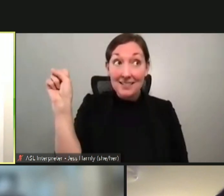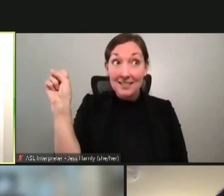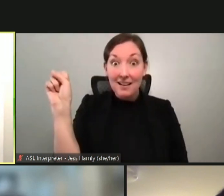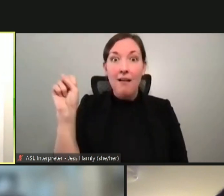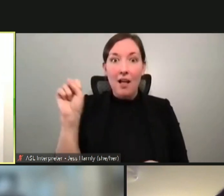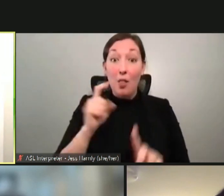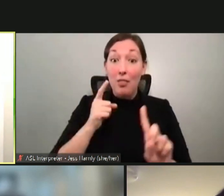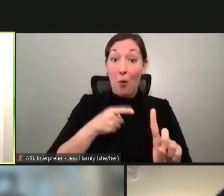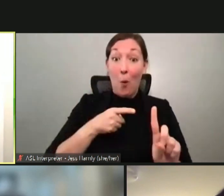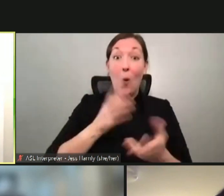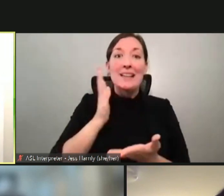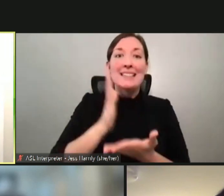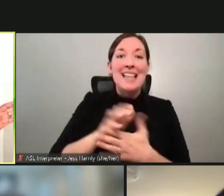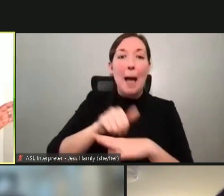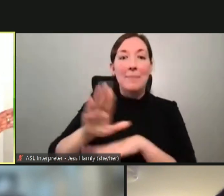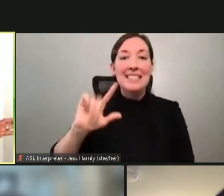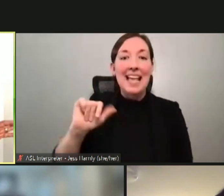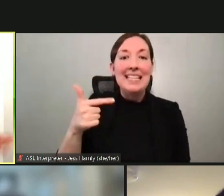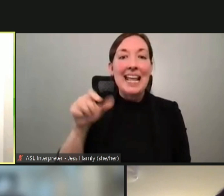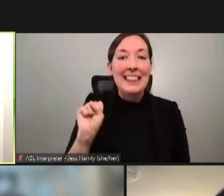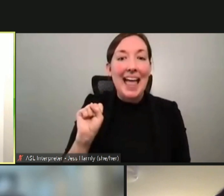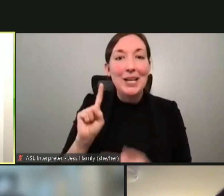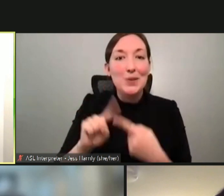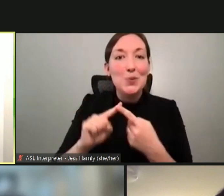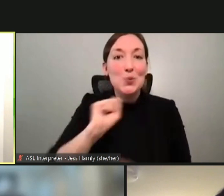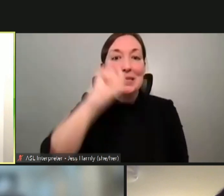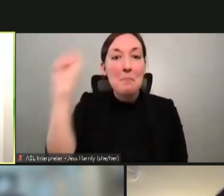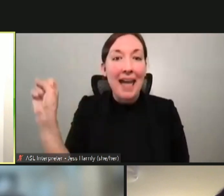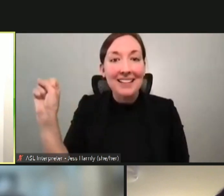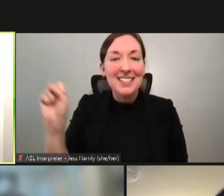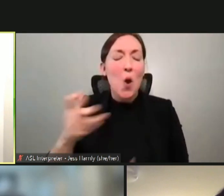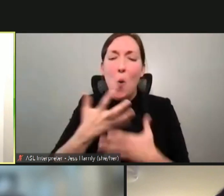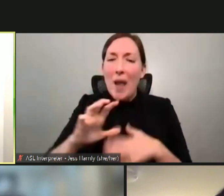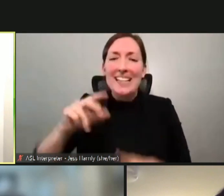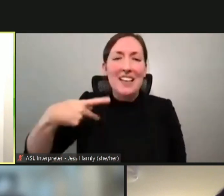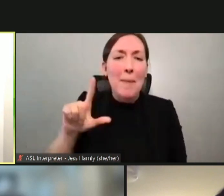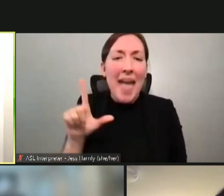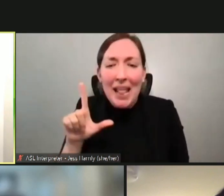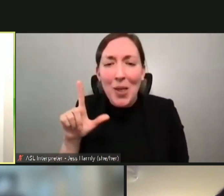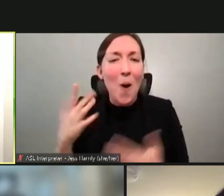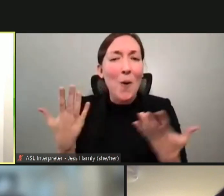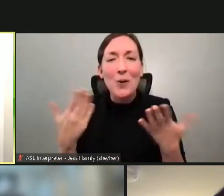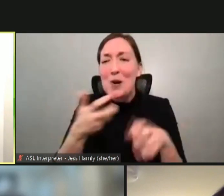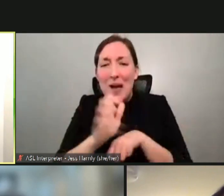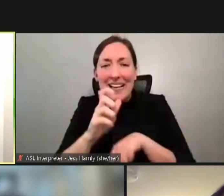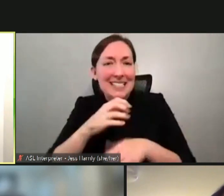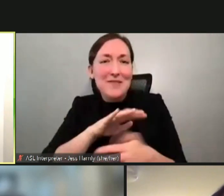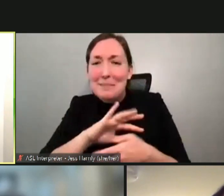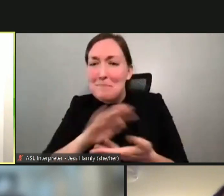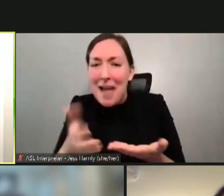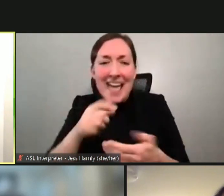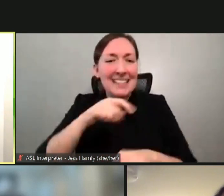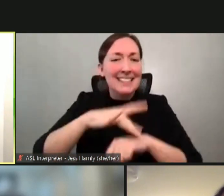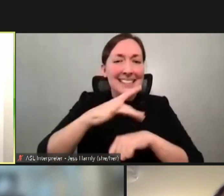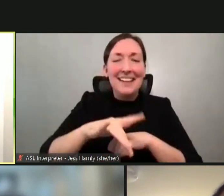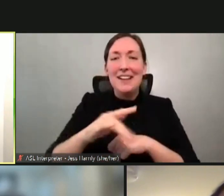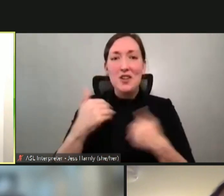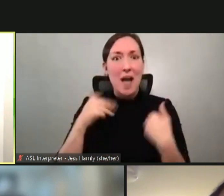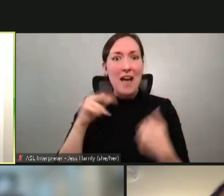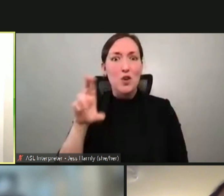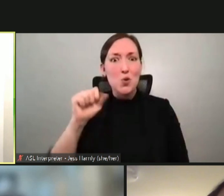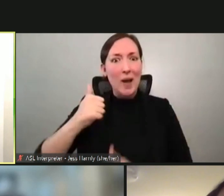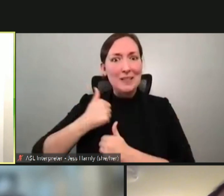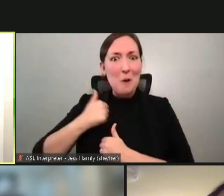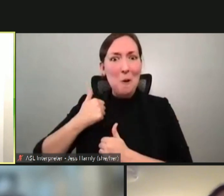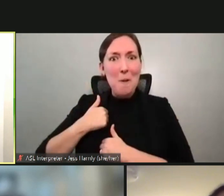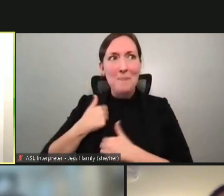space. You're wasting a whole bunch of payload material, um, send amputees and said, you have a whole US army that already